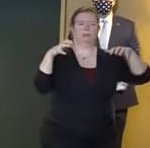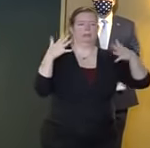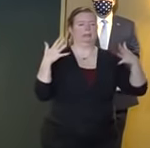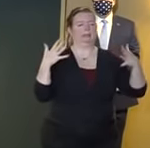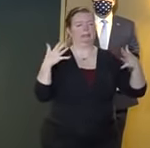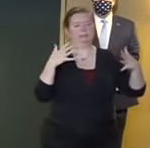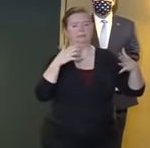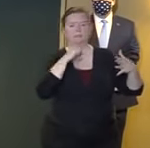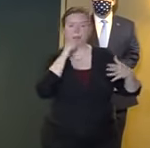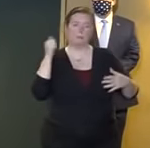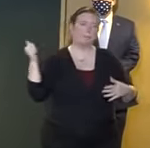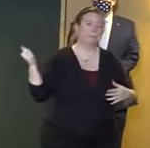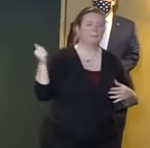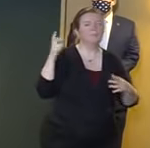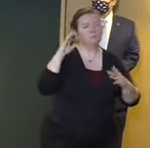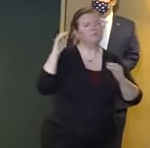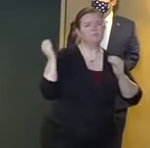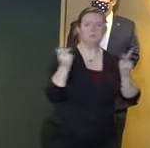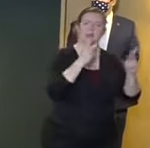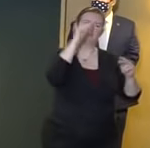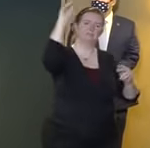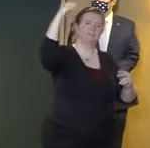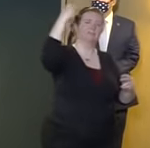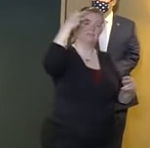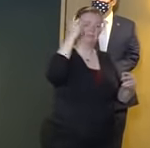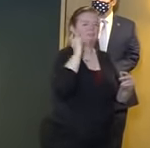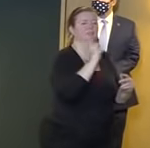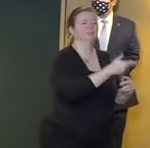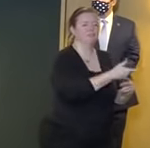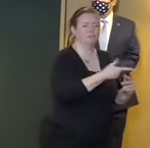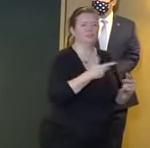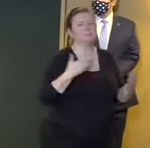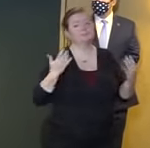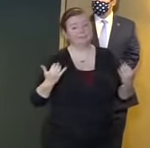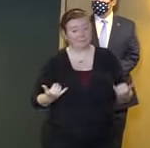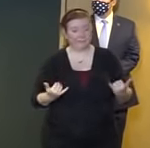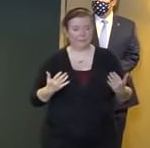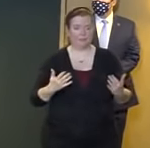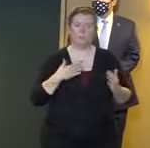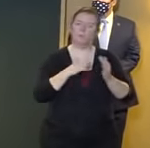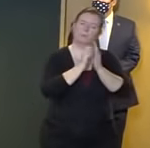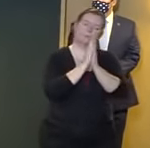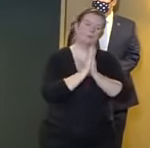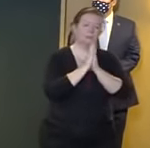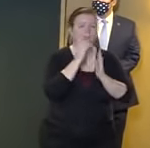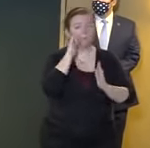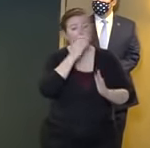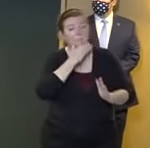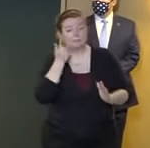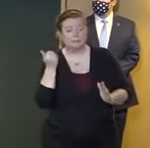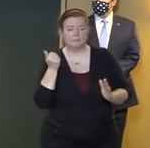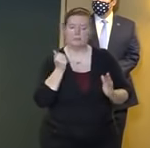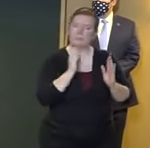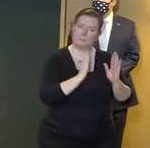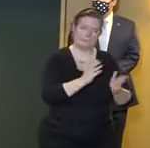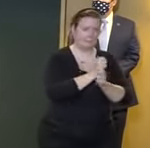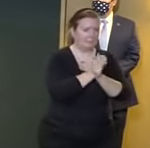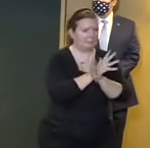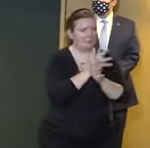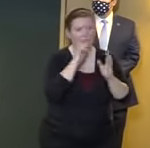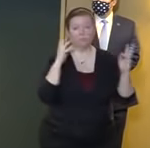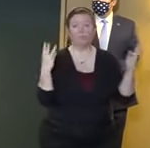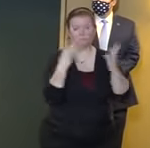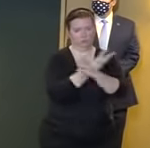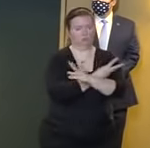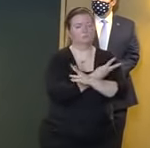sun but in the meantime we hope for the best and prepare for the worst and please folks stay in and